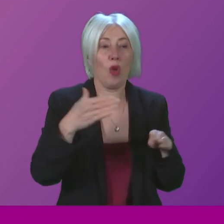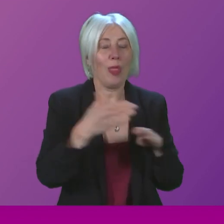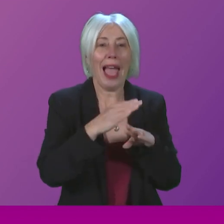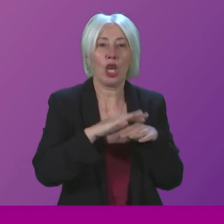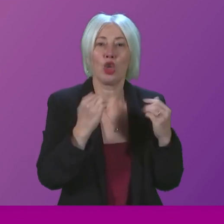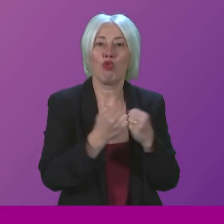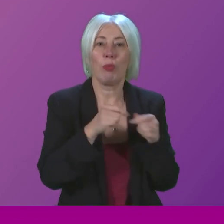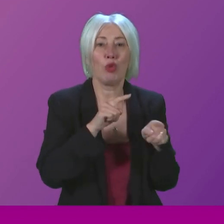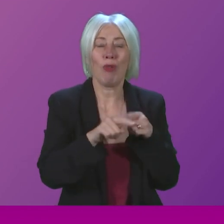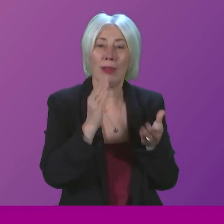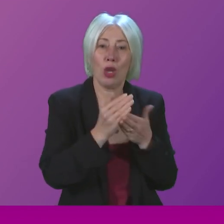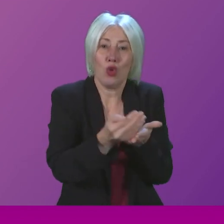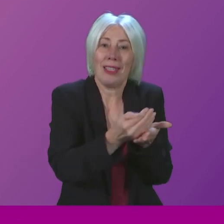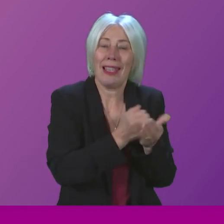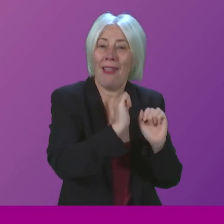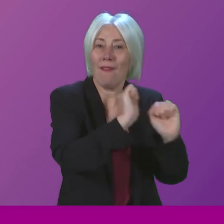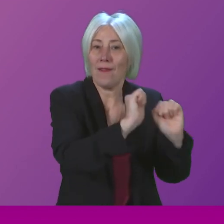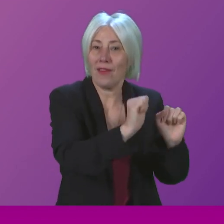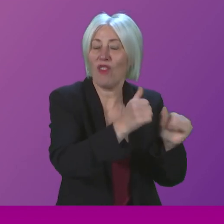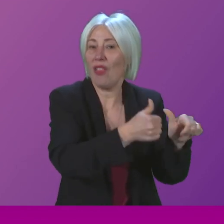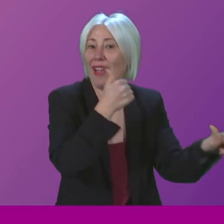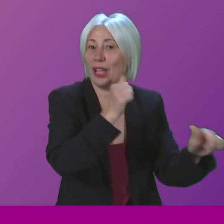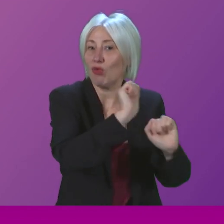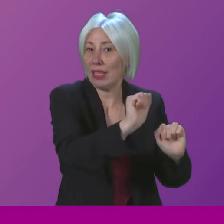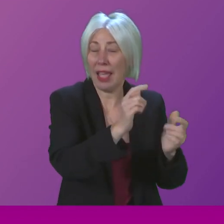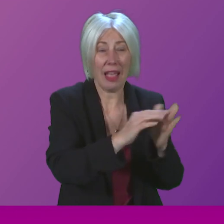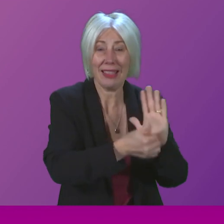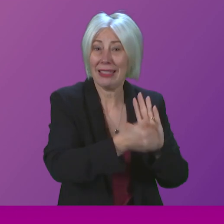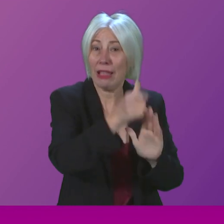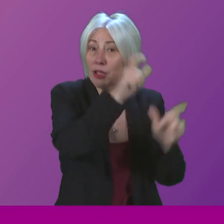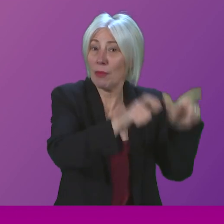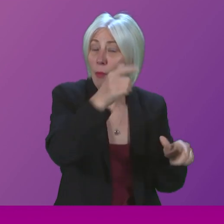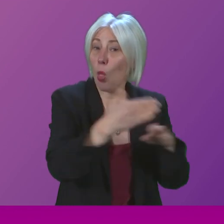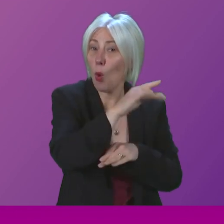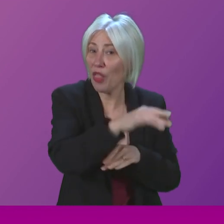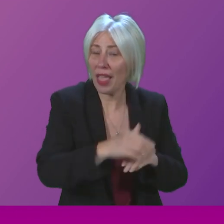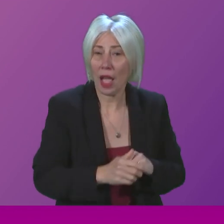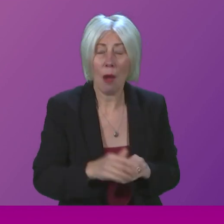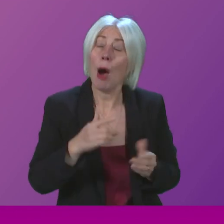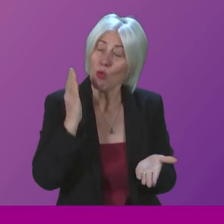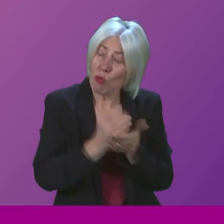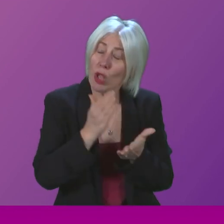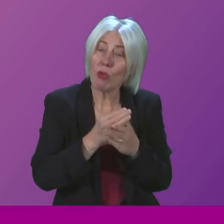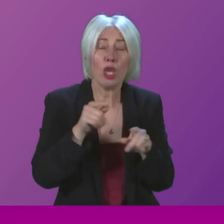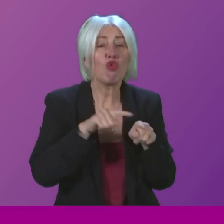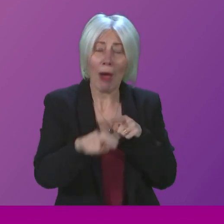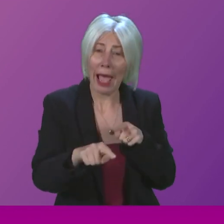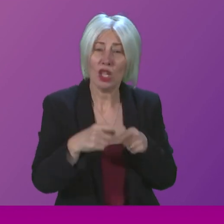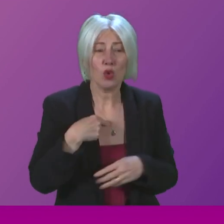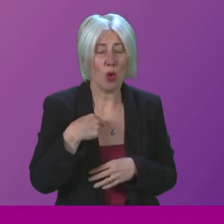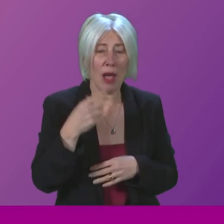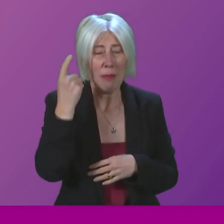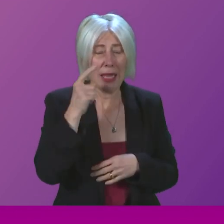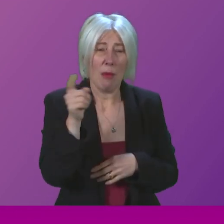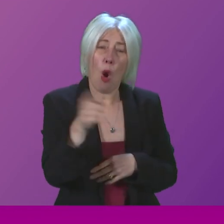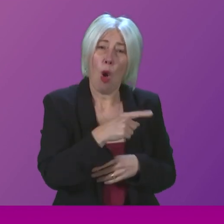able to secure the future of the Toll Cross site and its skilled workforce. That was not for the want of trying. My thoughts are with the staff